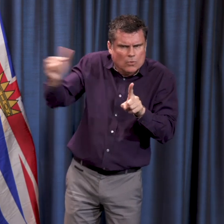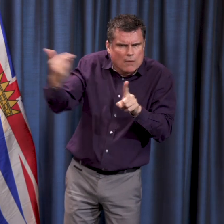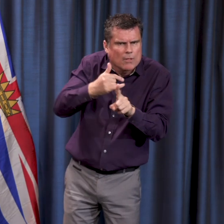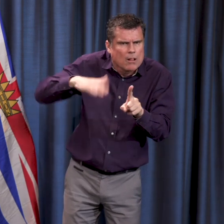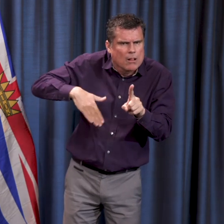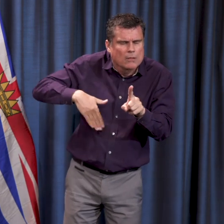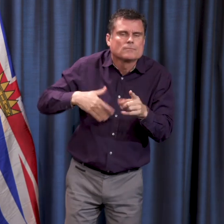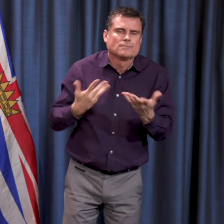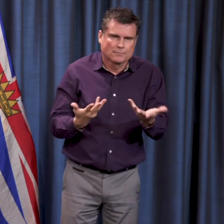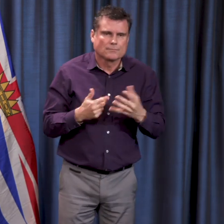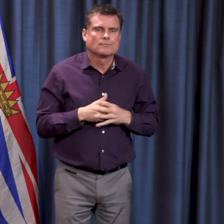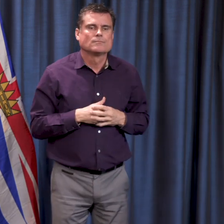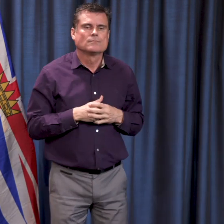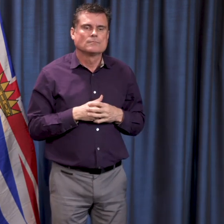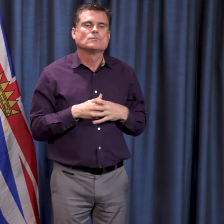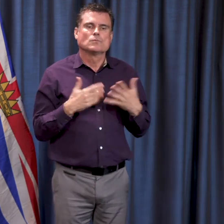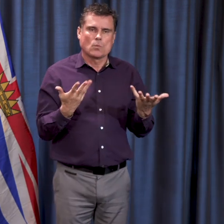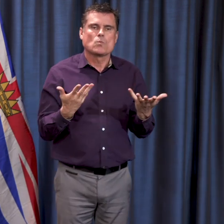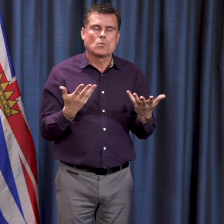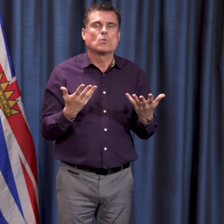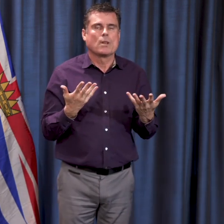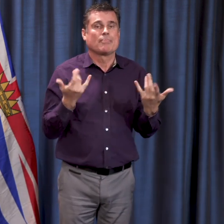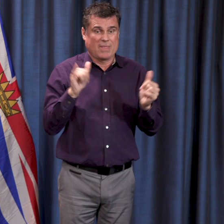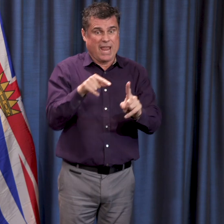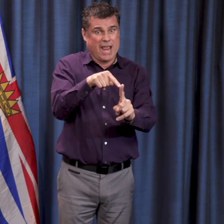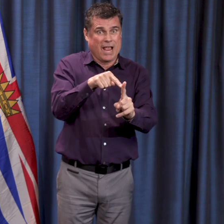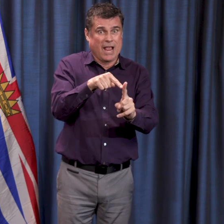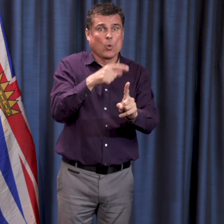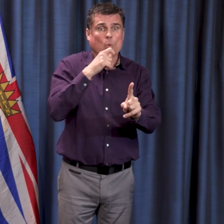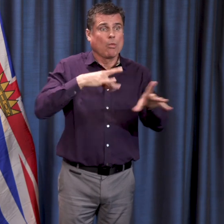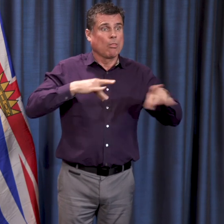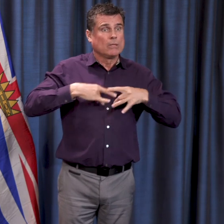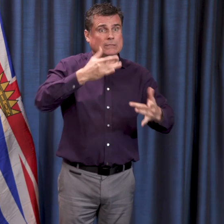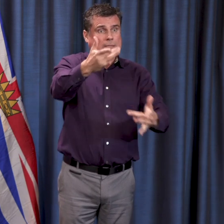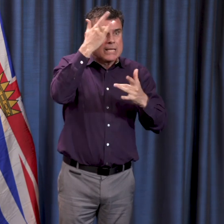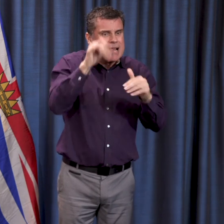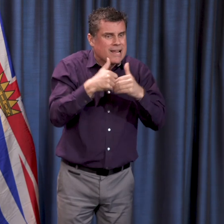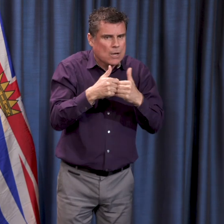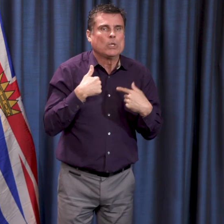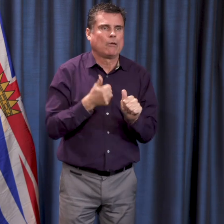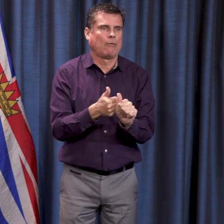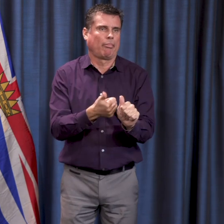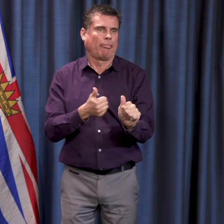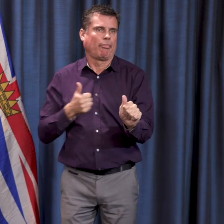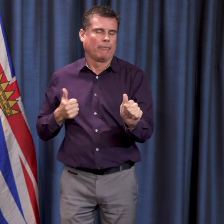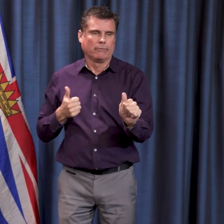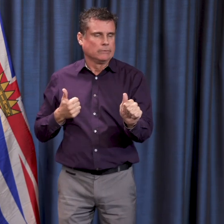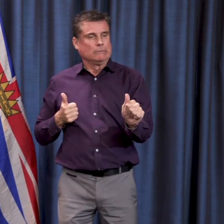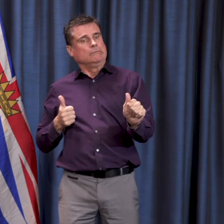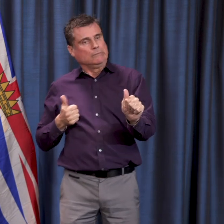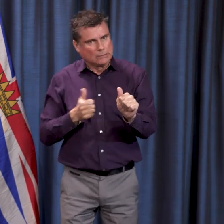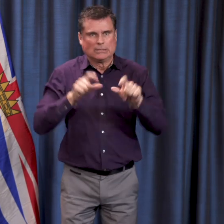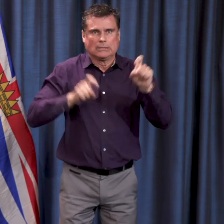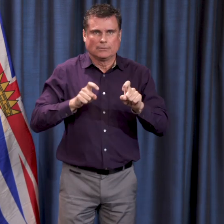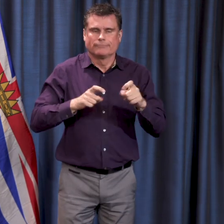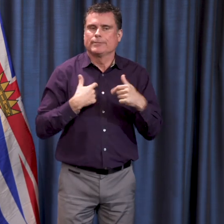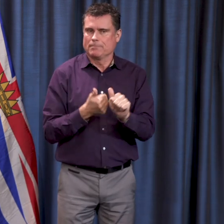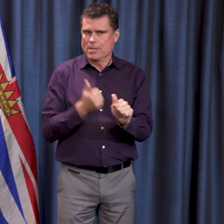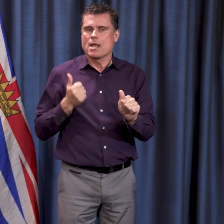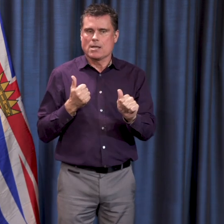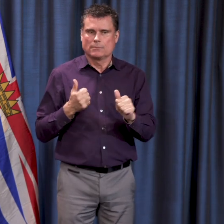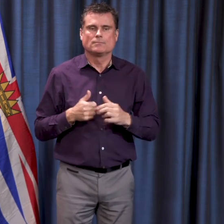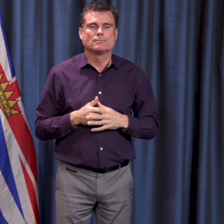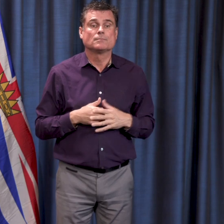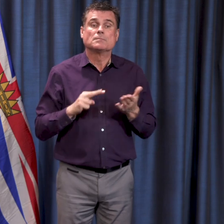that's reflected in the numbers that you've seen yesterday and today. But now this allows us to continue to widely